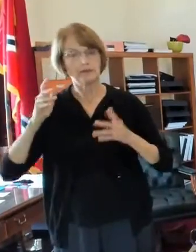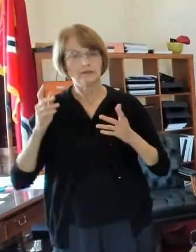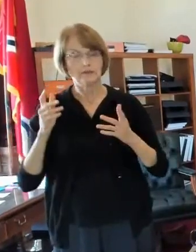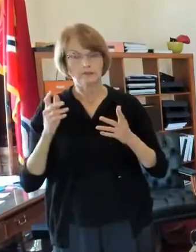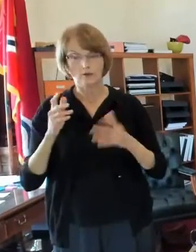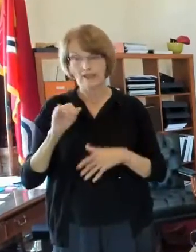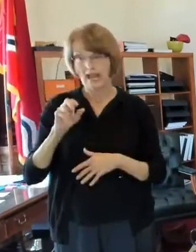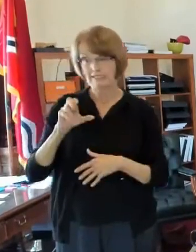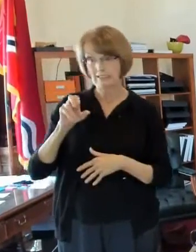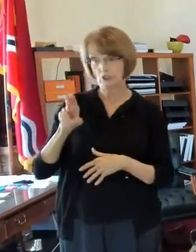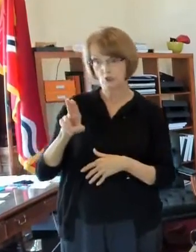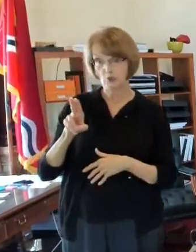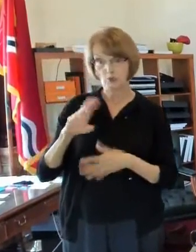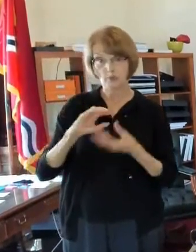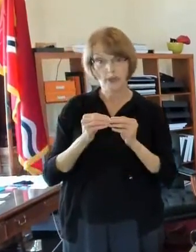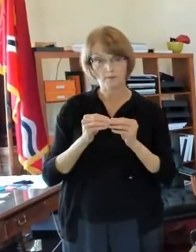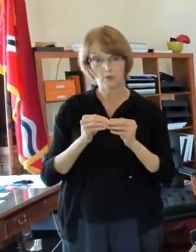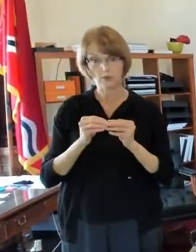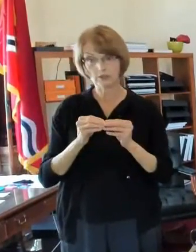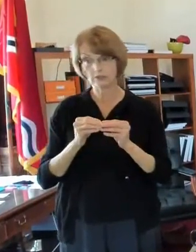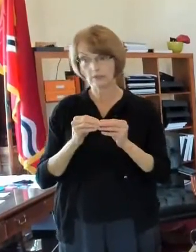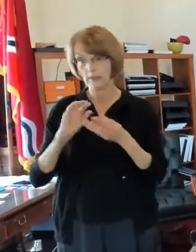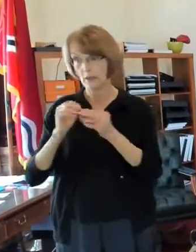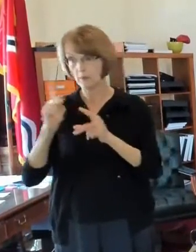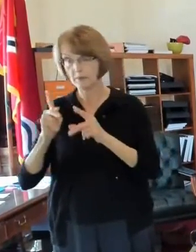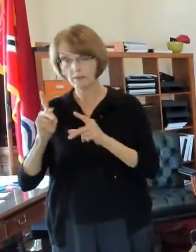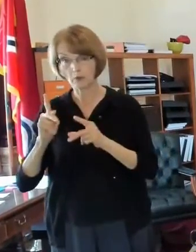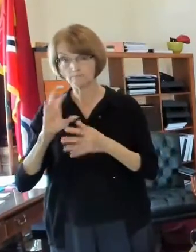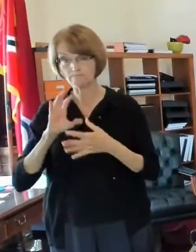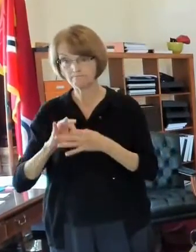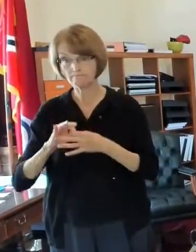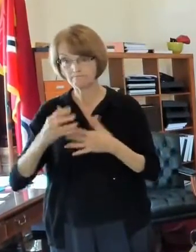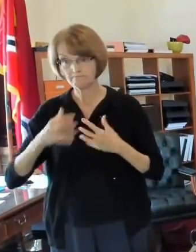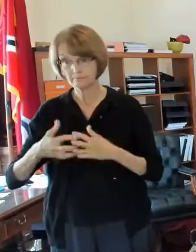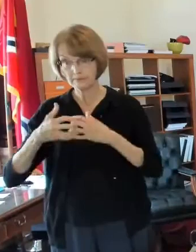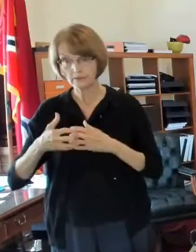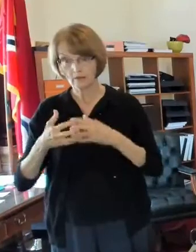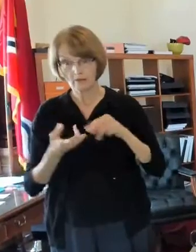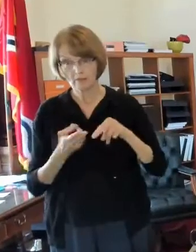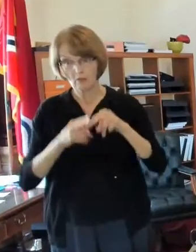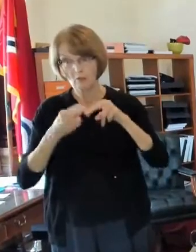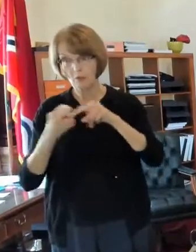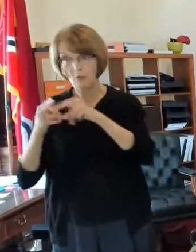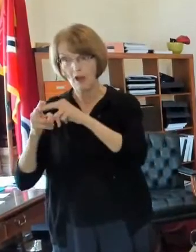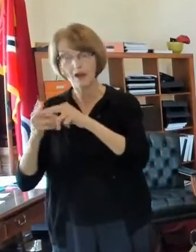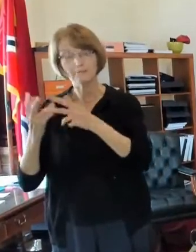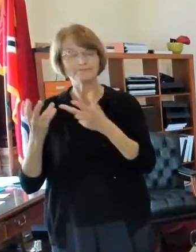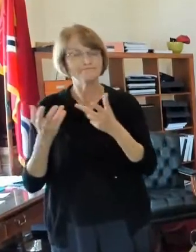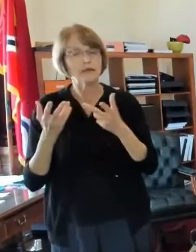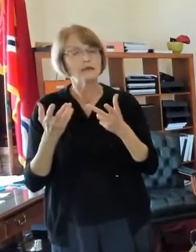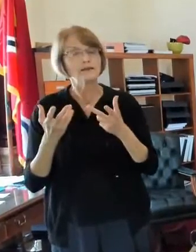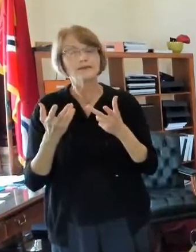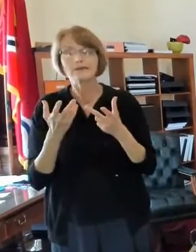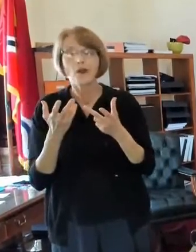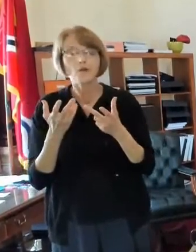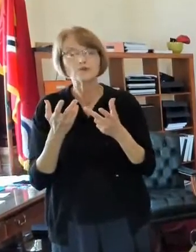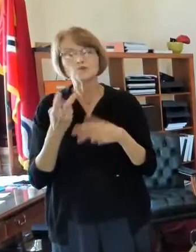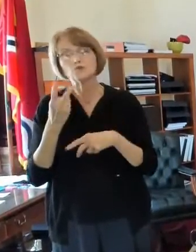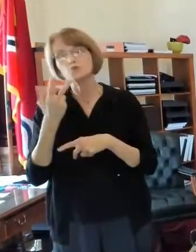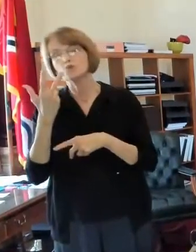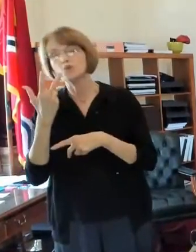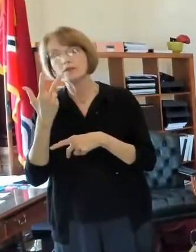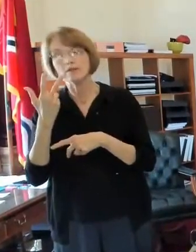icu and the number of people on ventilators go up even though they're only going up you know two three a day